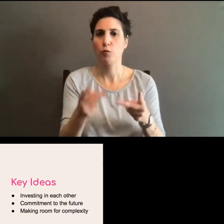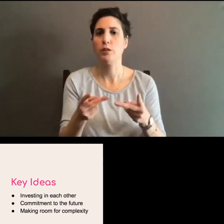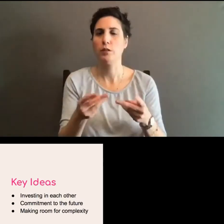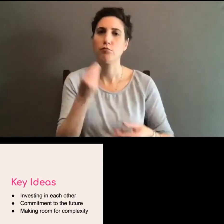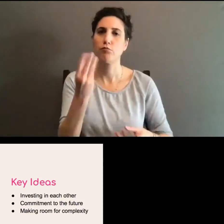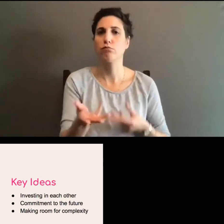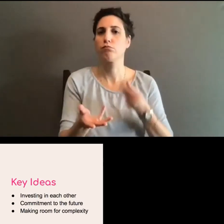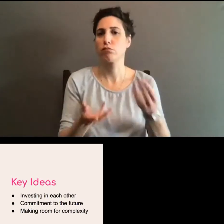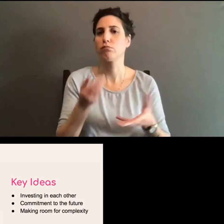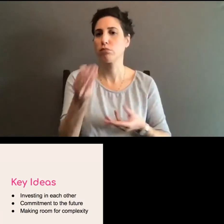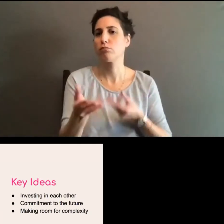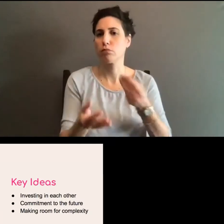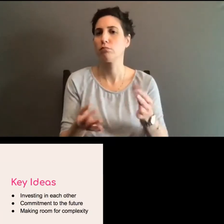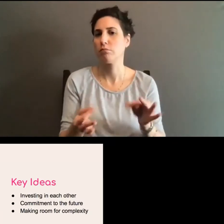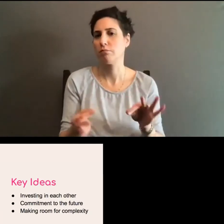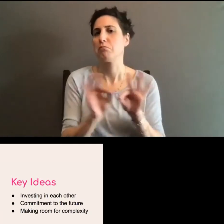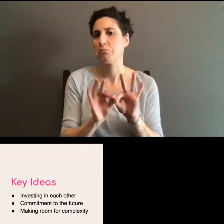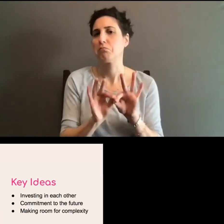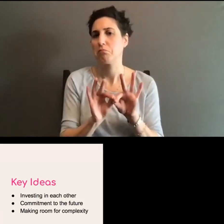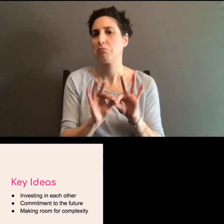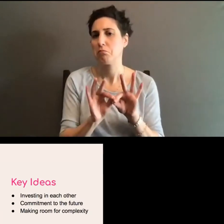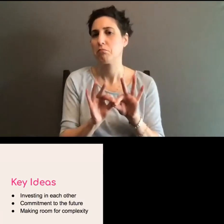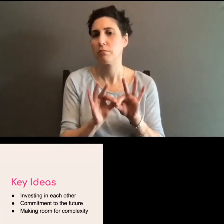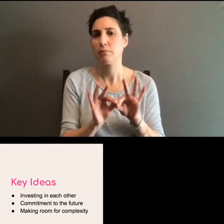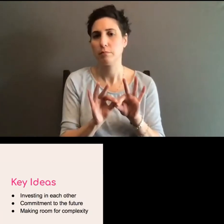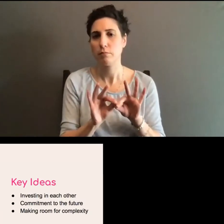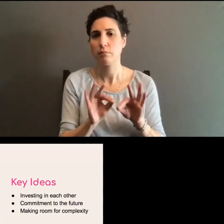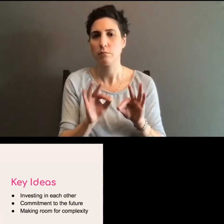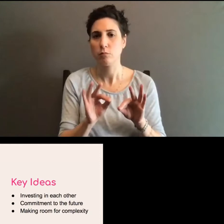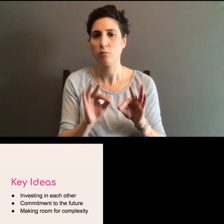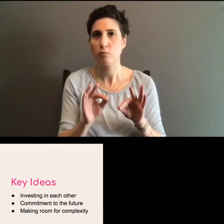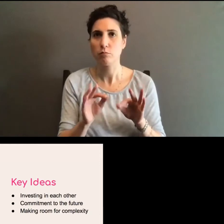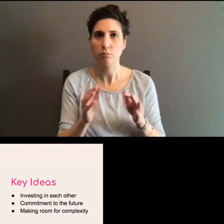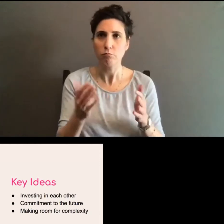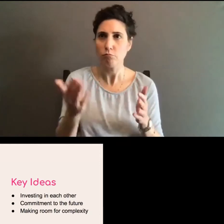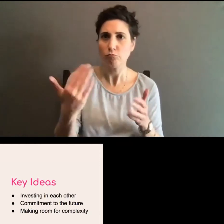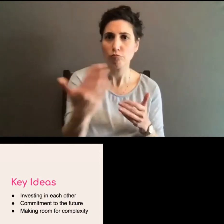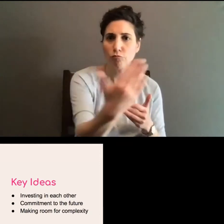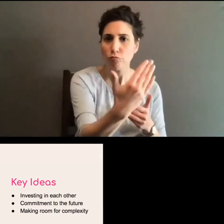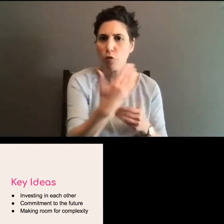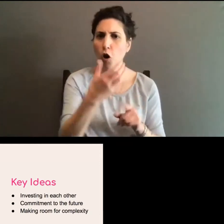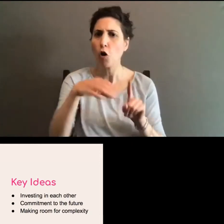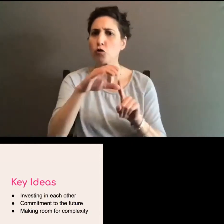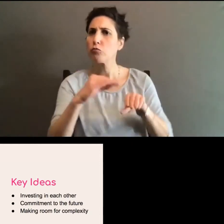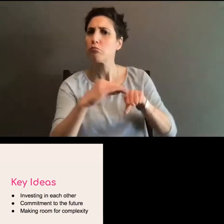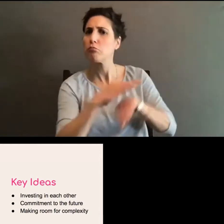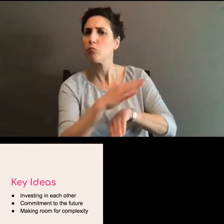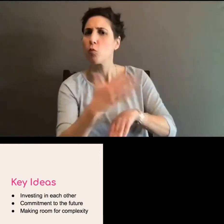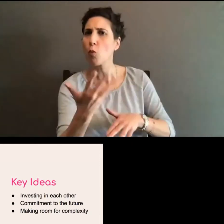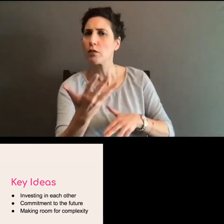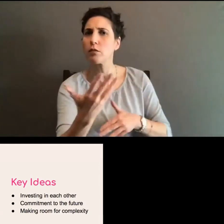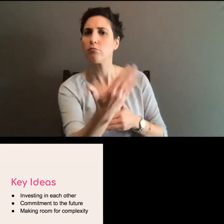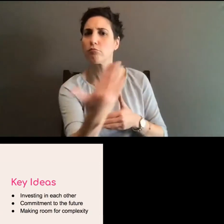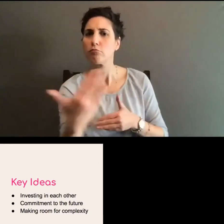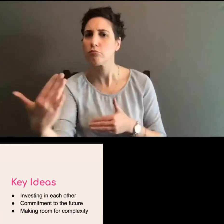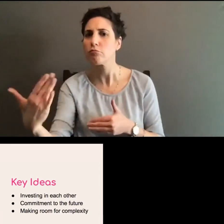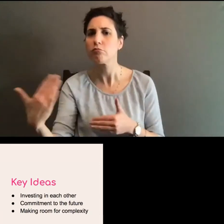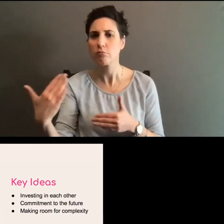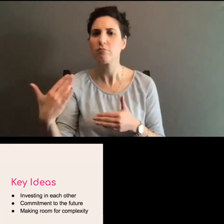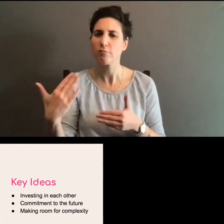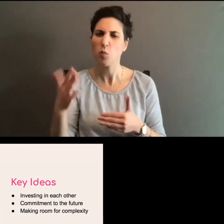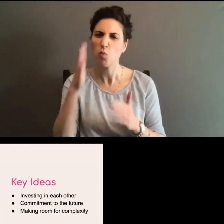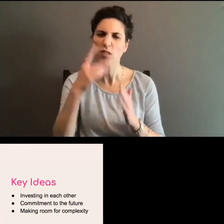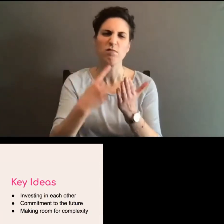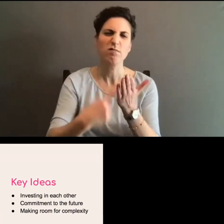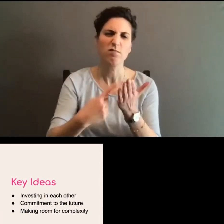to have a say in developing that culture. And, you know, we, I'll continue to talk about this